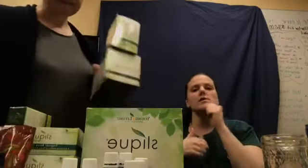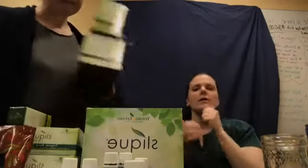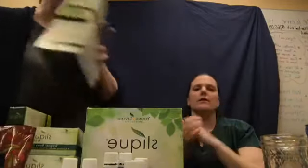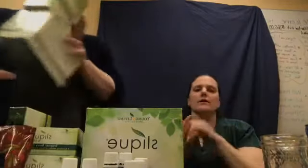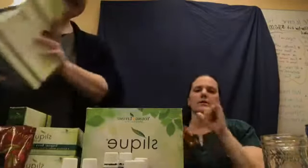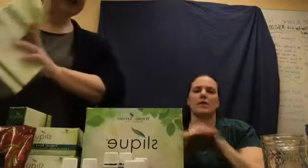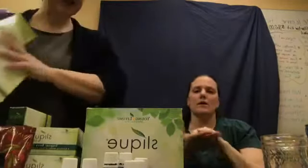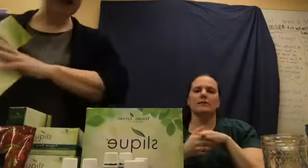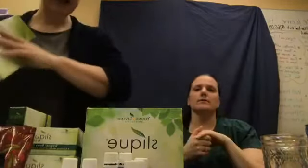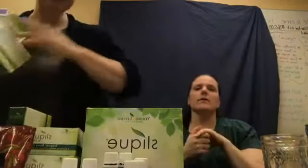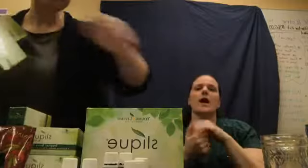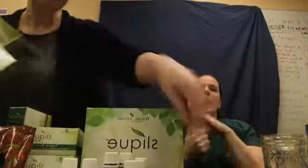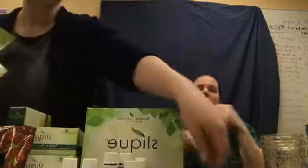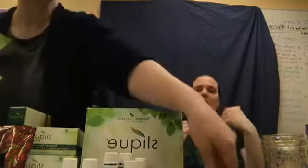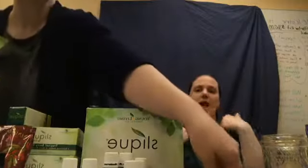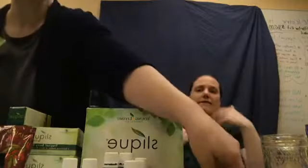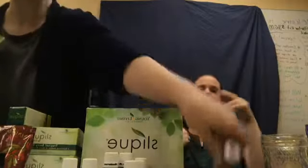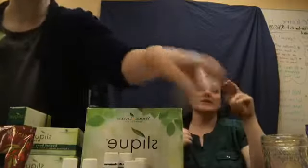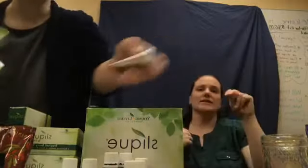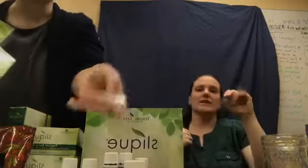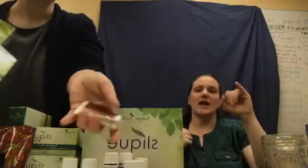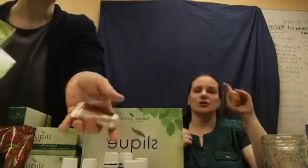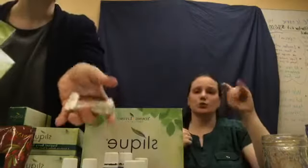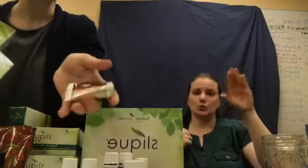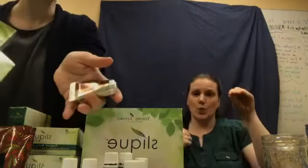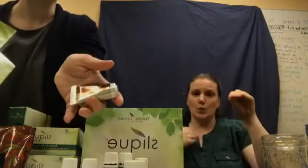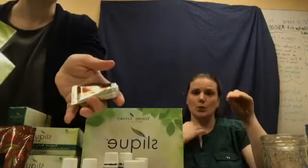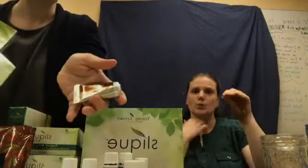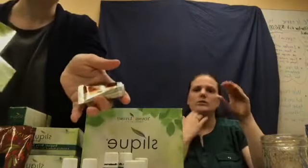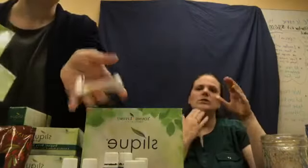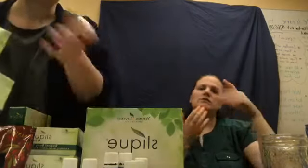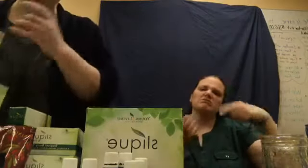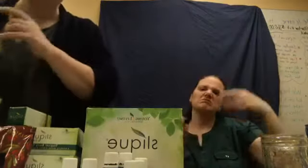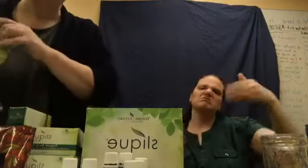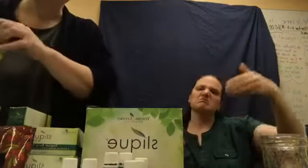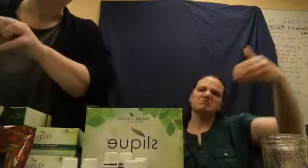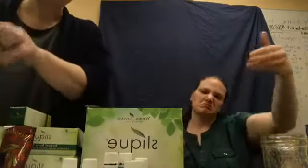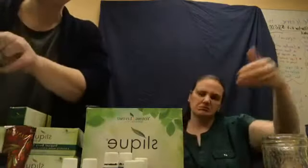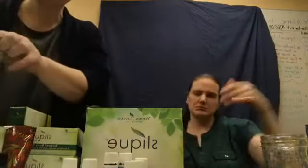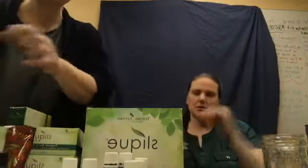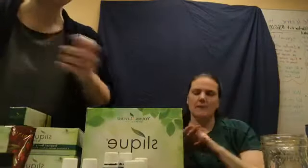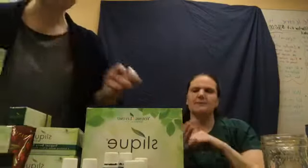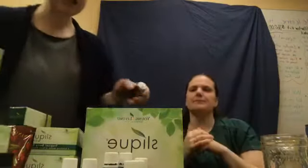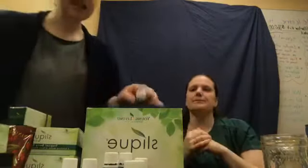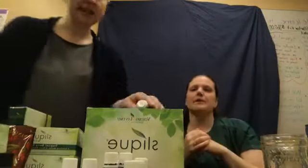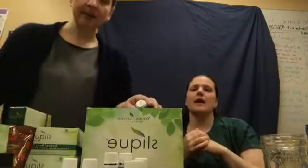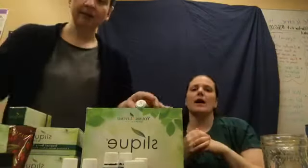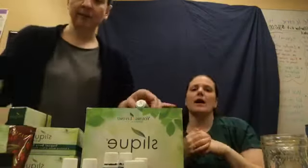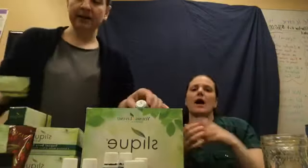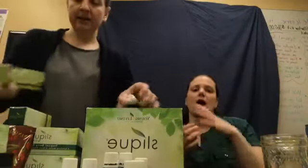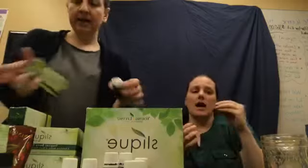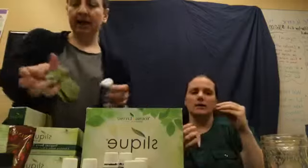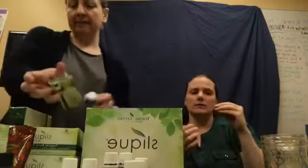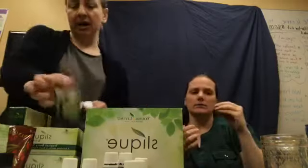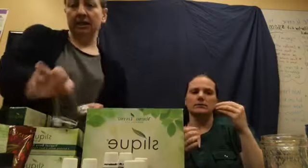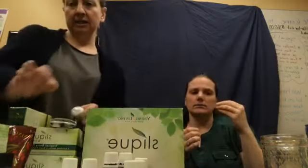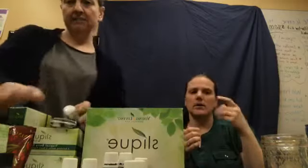And, I had Nitro some days. And, then I did what I'm calling a